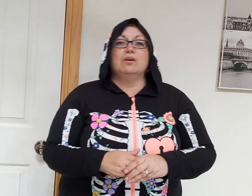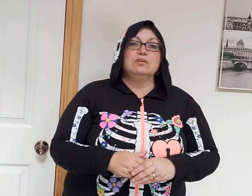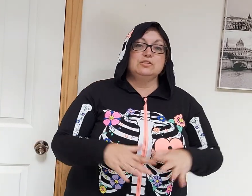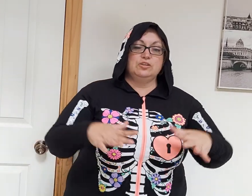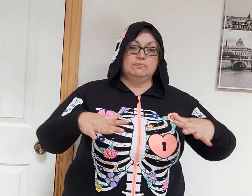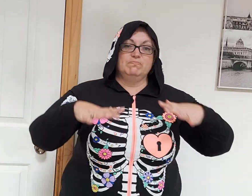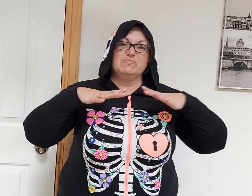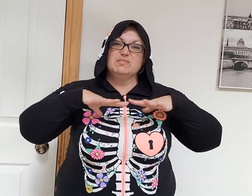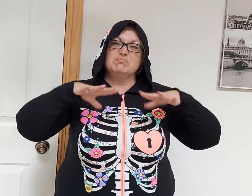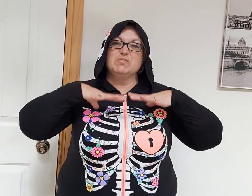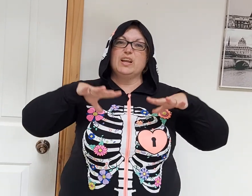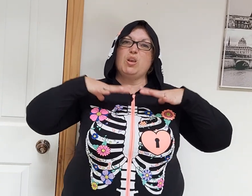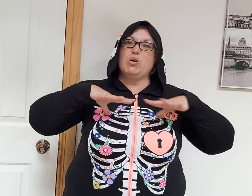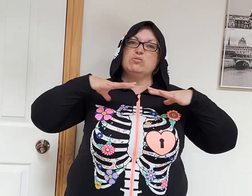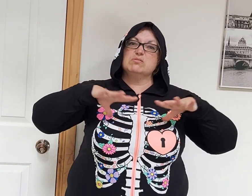Costume. Like clothes.